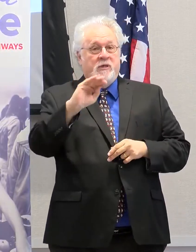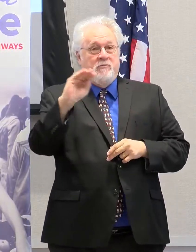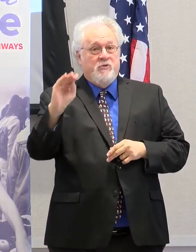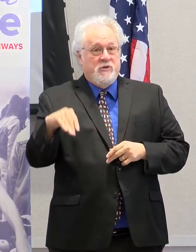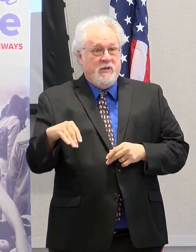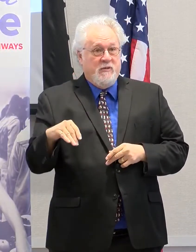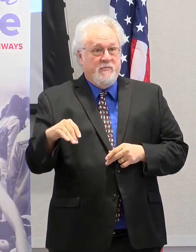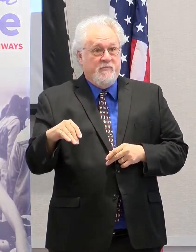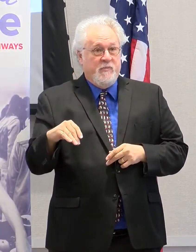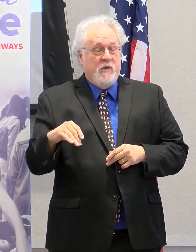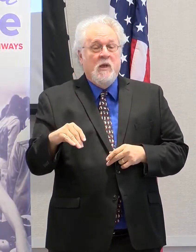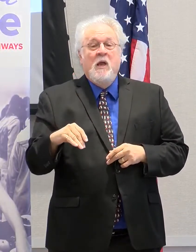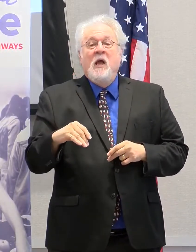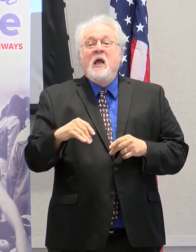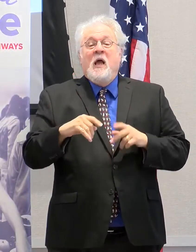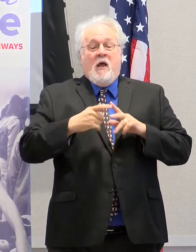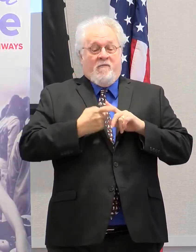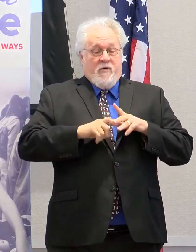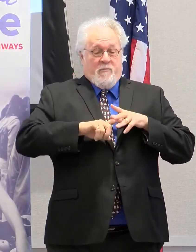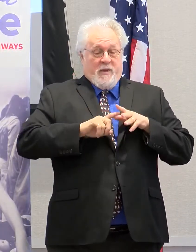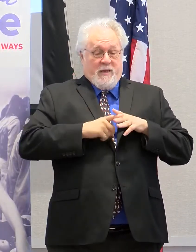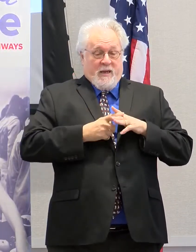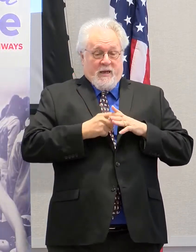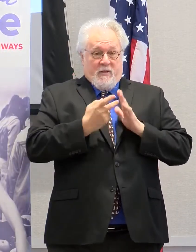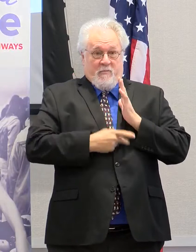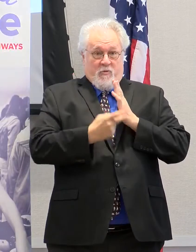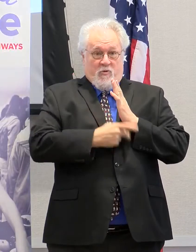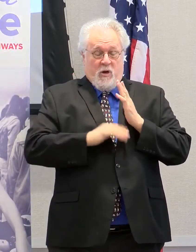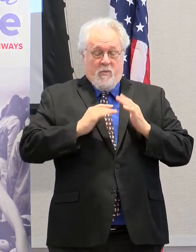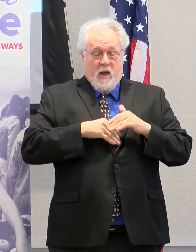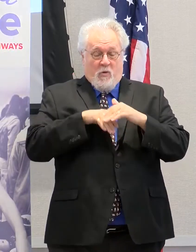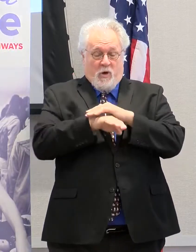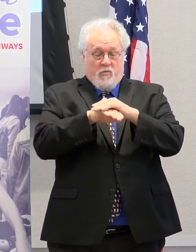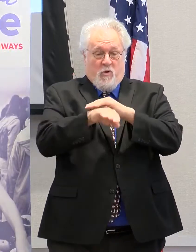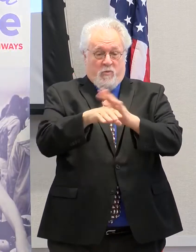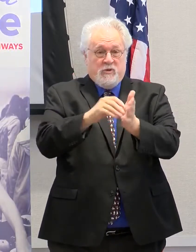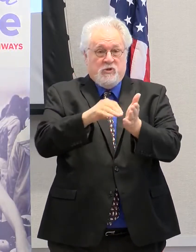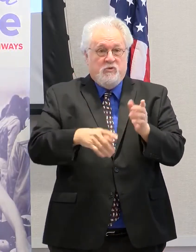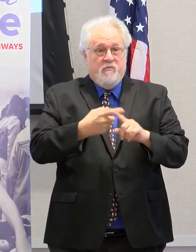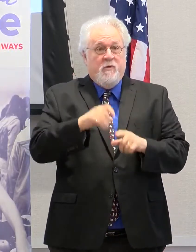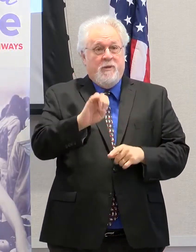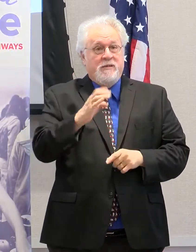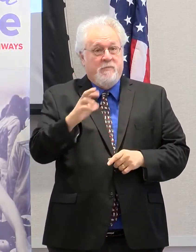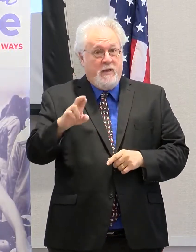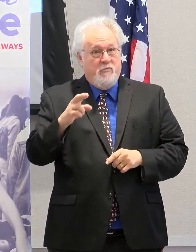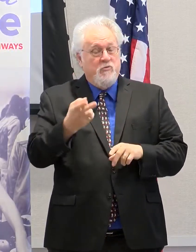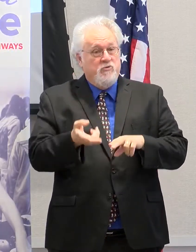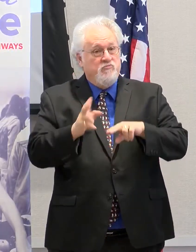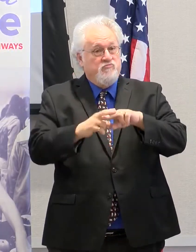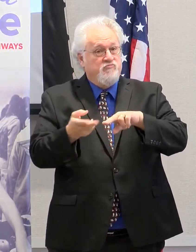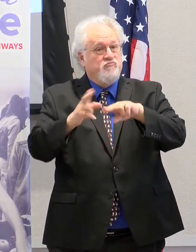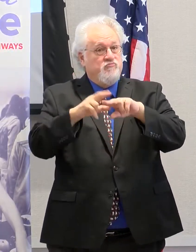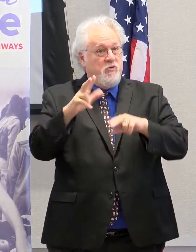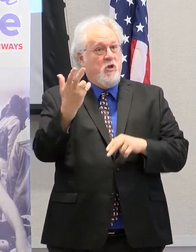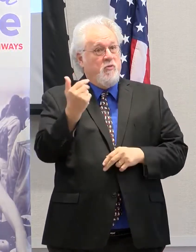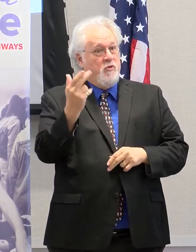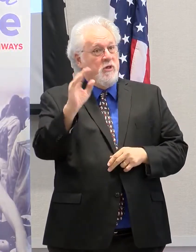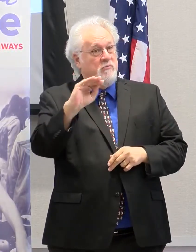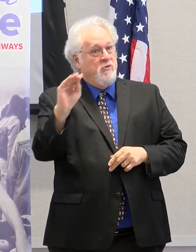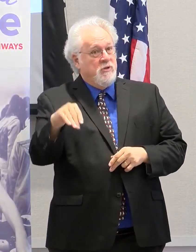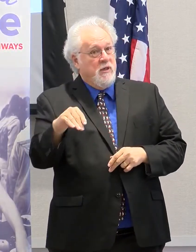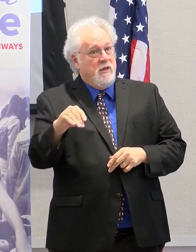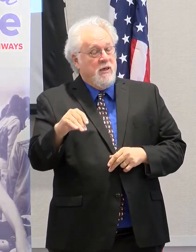And since the launch of the initiative, our enrollment of students from East Baton Rouge has also risen 13%,